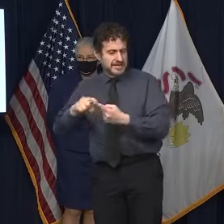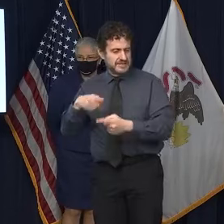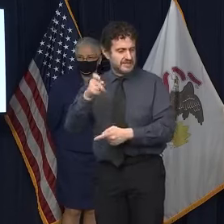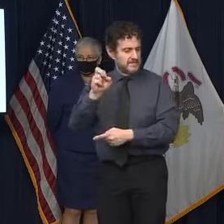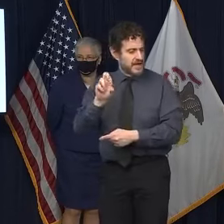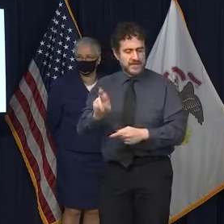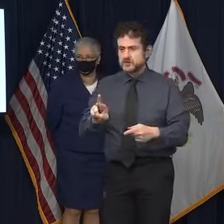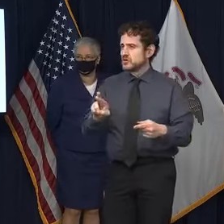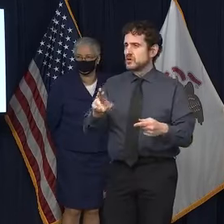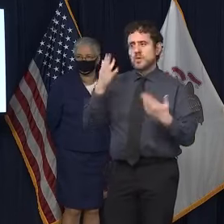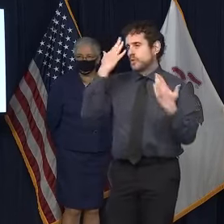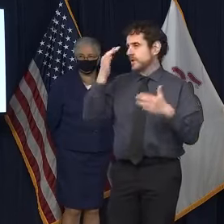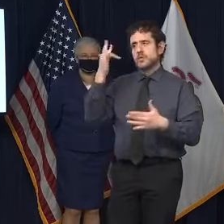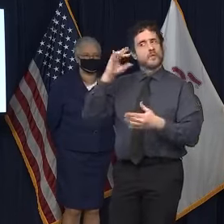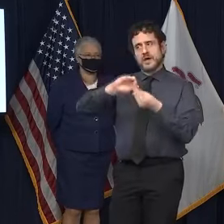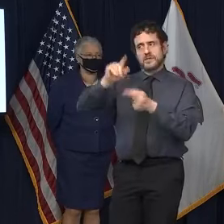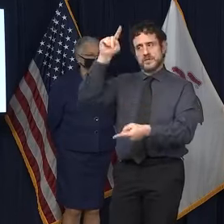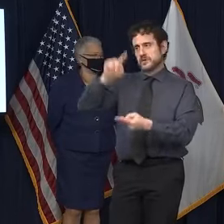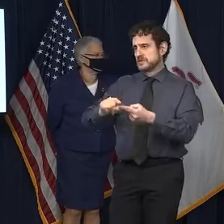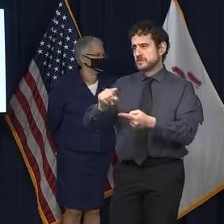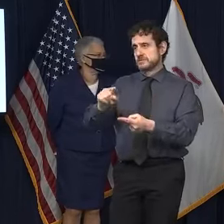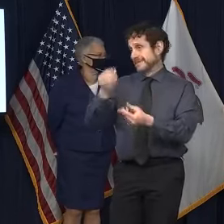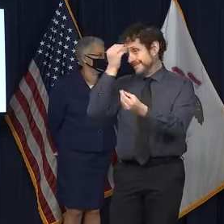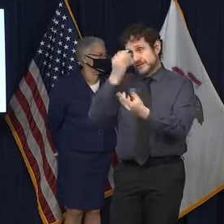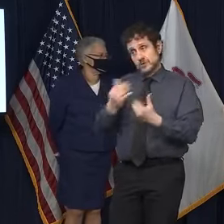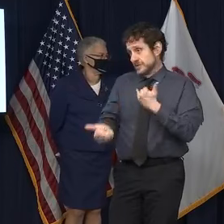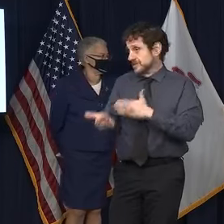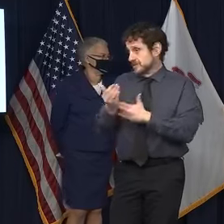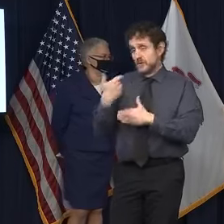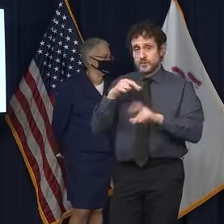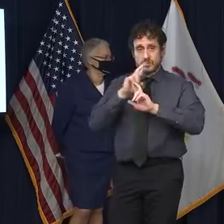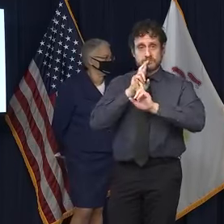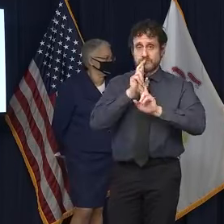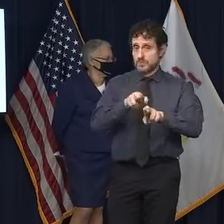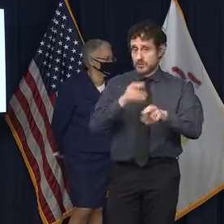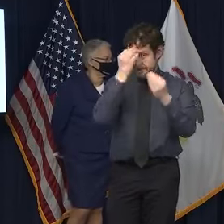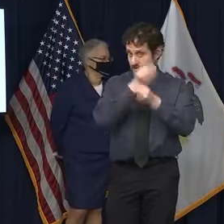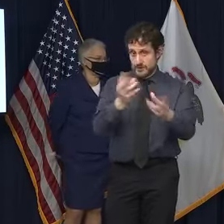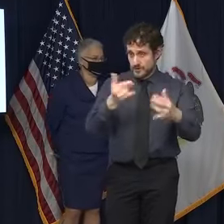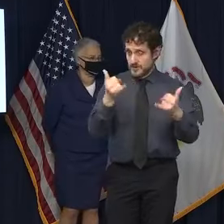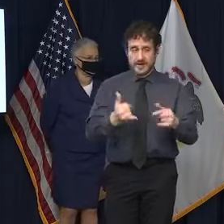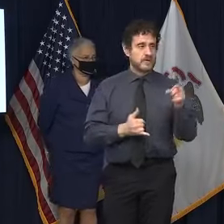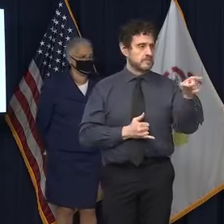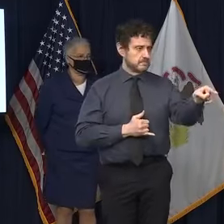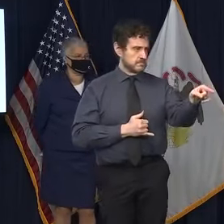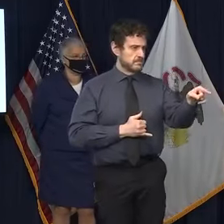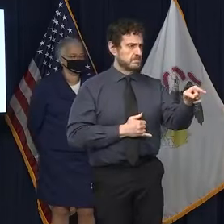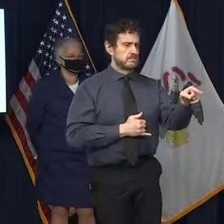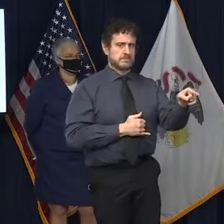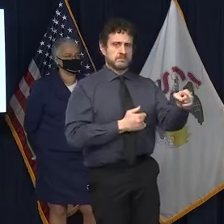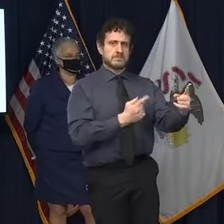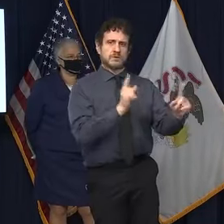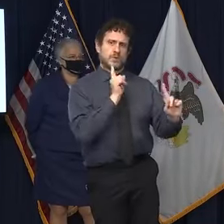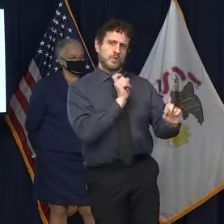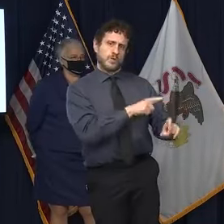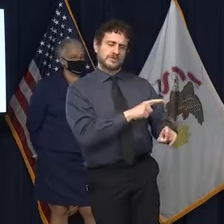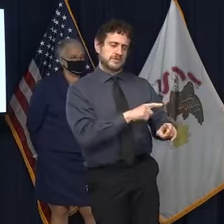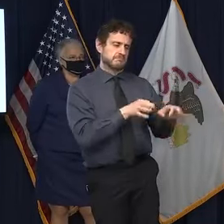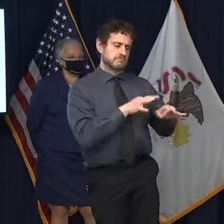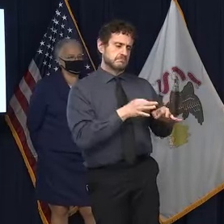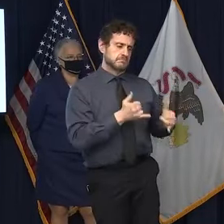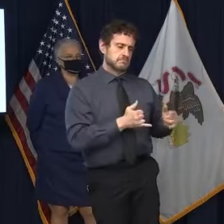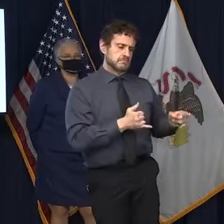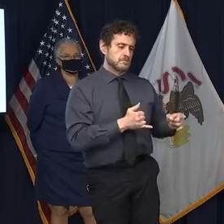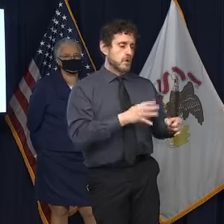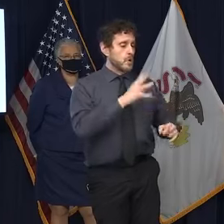Don't have information on that. Just reporting what we were told this morning. Thank you. To make it clear, what you're talking about has absolutely nothing